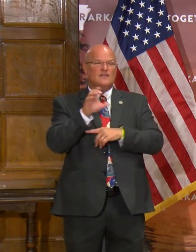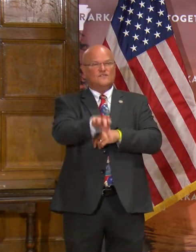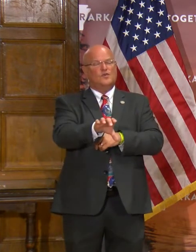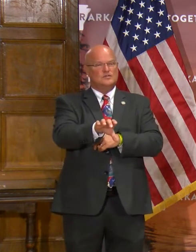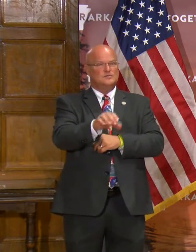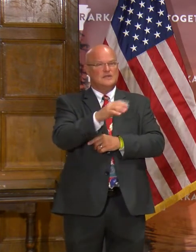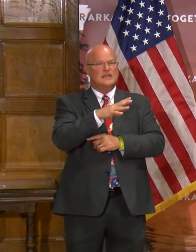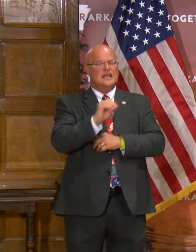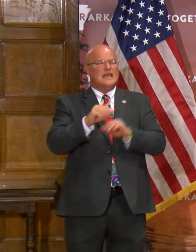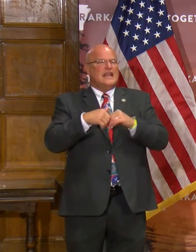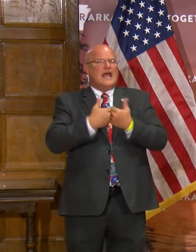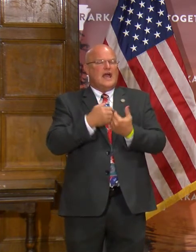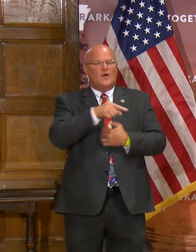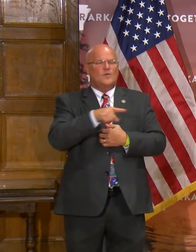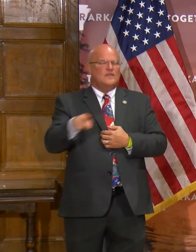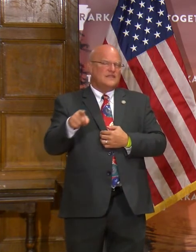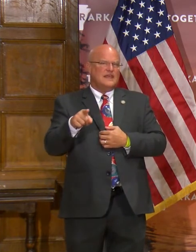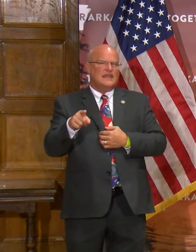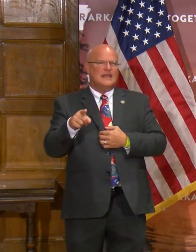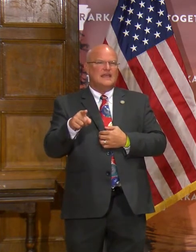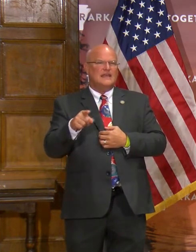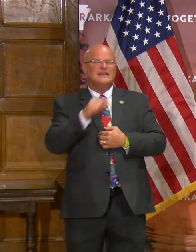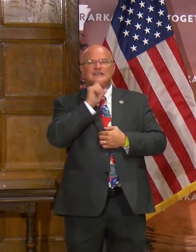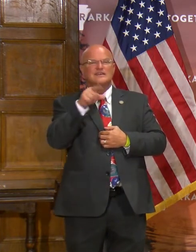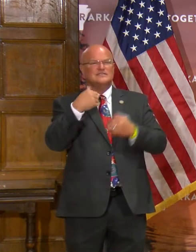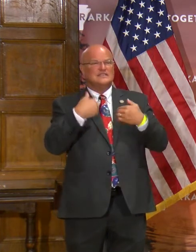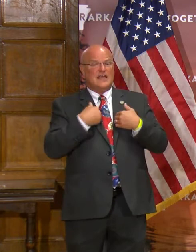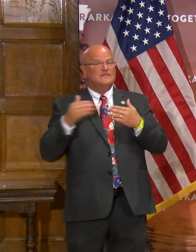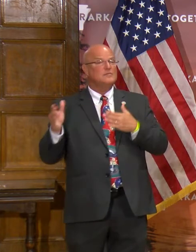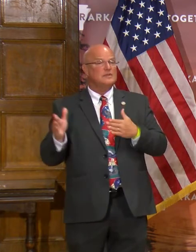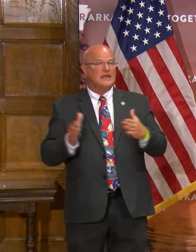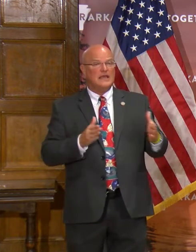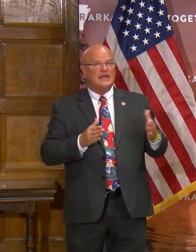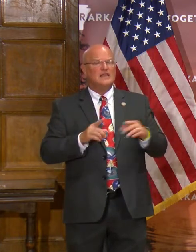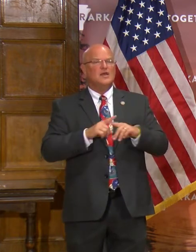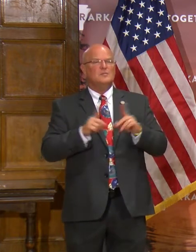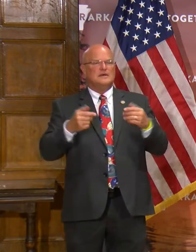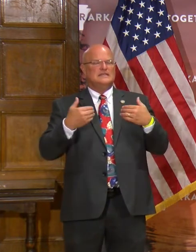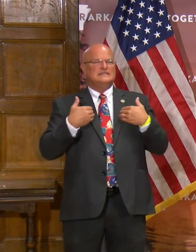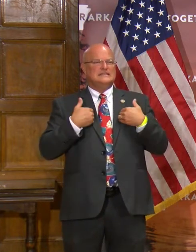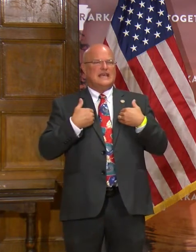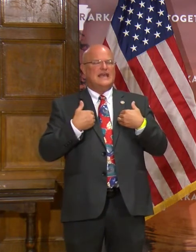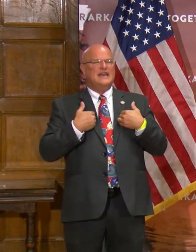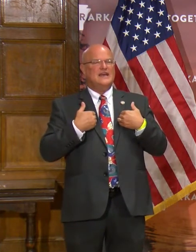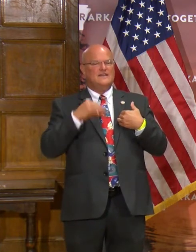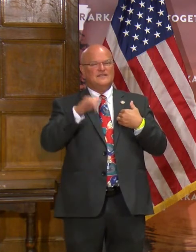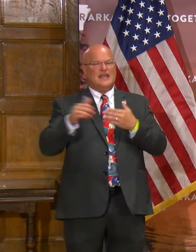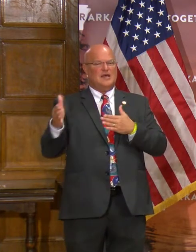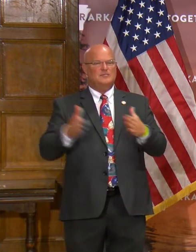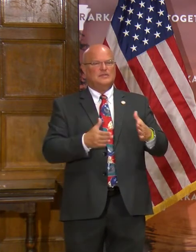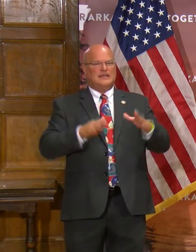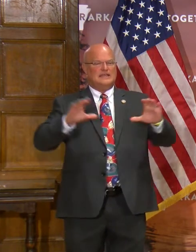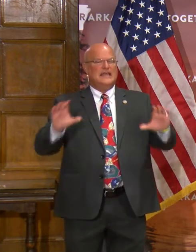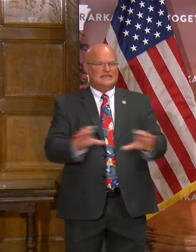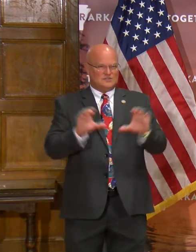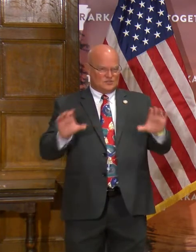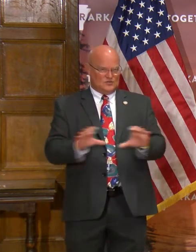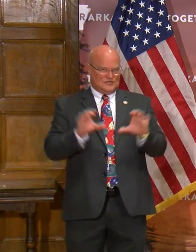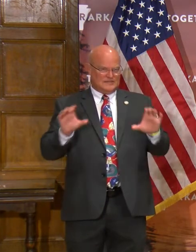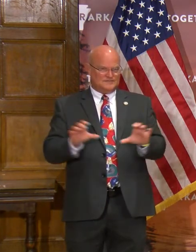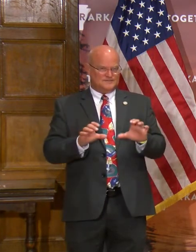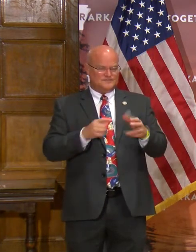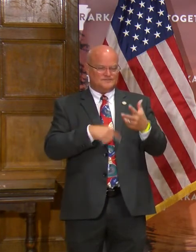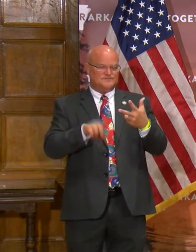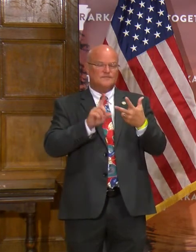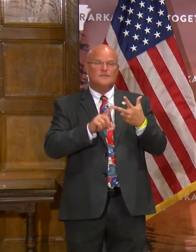And how are they going to not just have a plan, but to have that plan executed? And